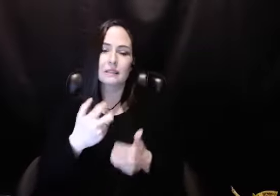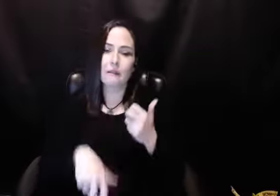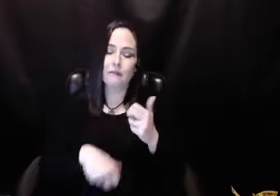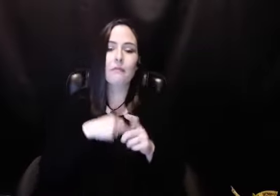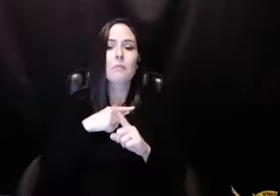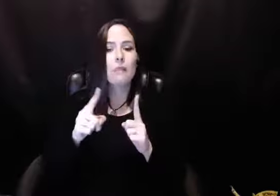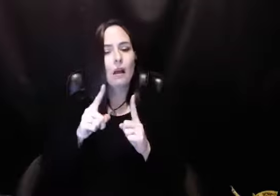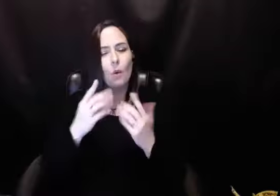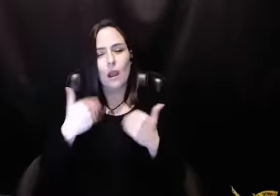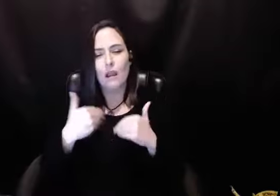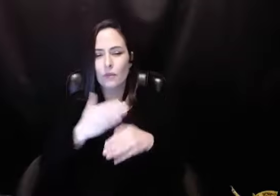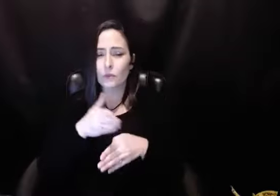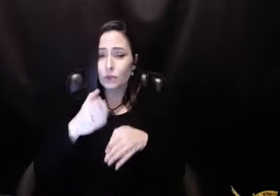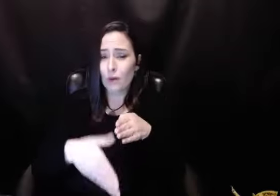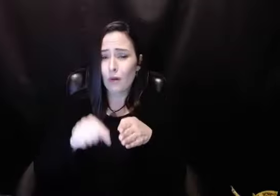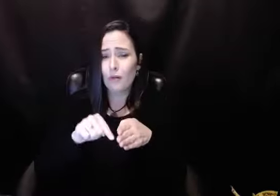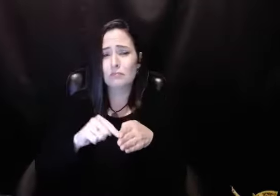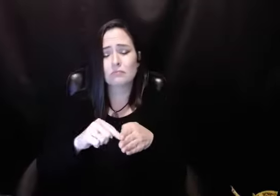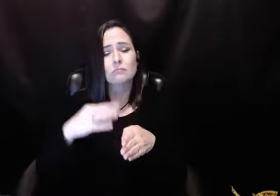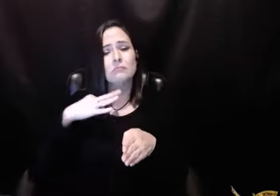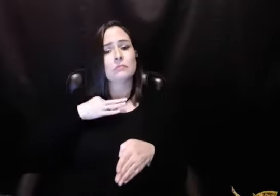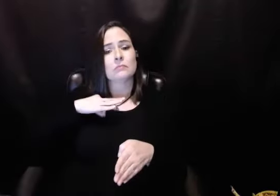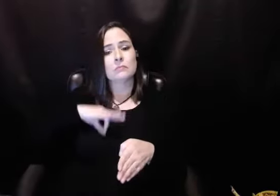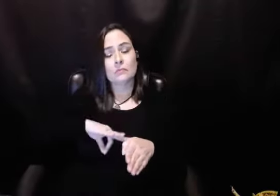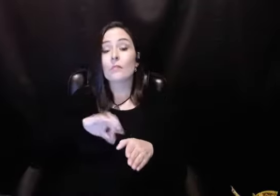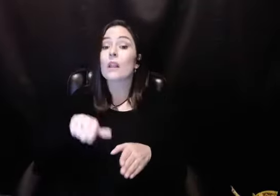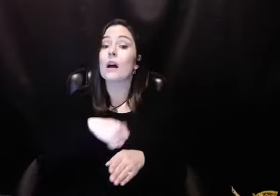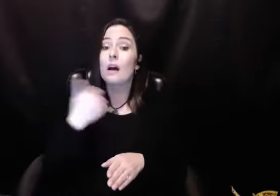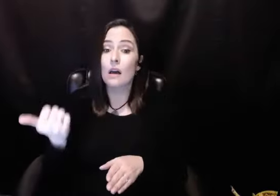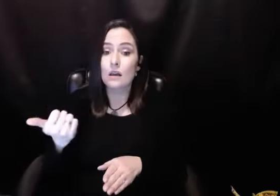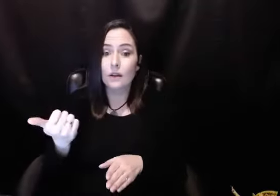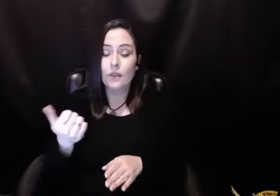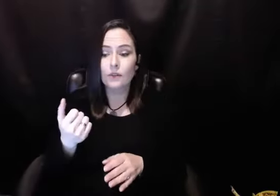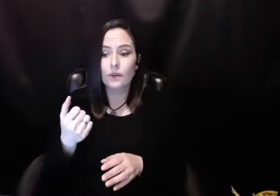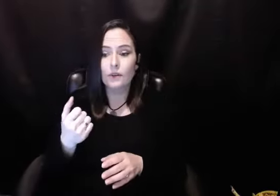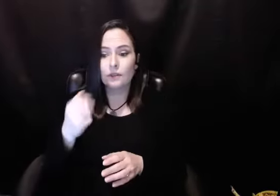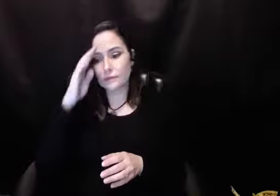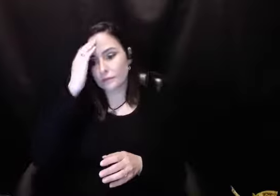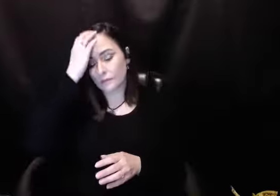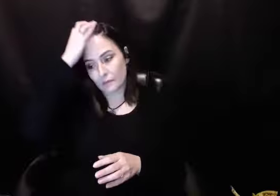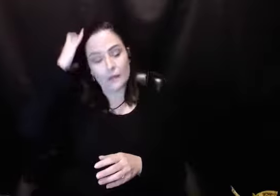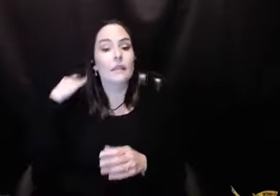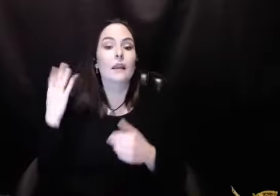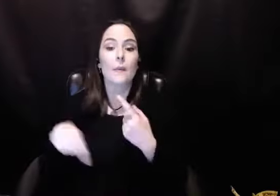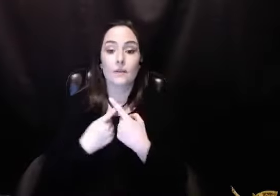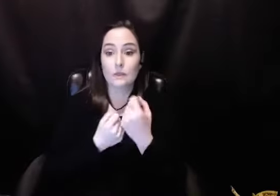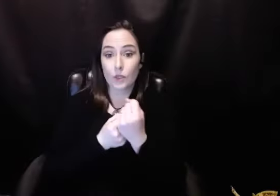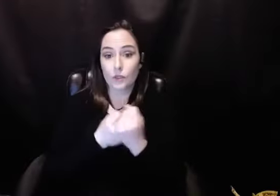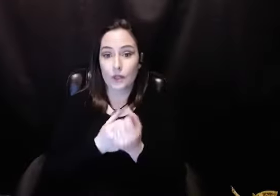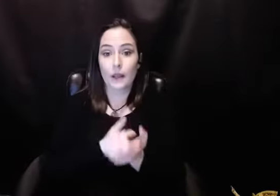uncomfortable to take, but the results are so phenomenal. And yet another, another ongoing gift of sponsorship and following